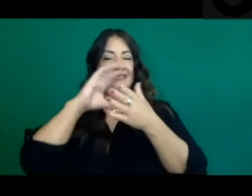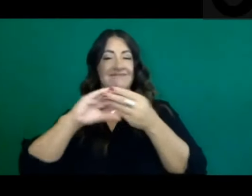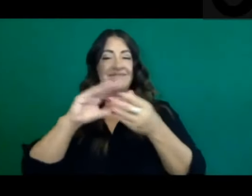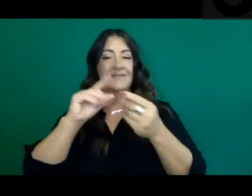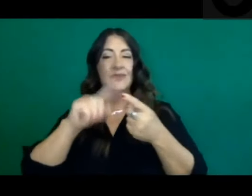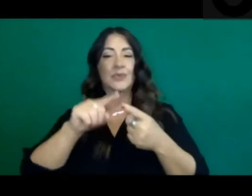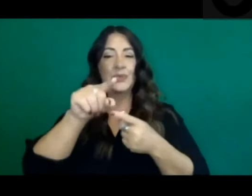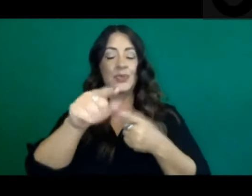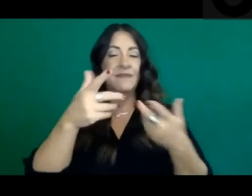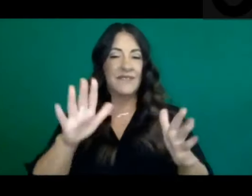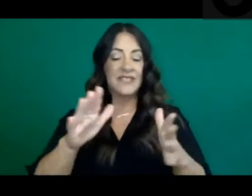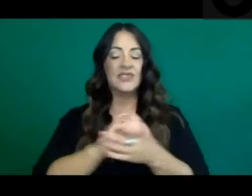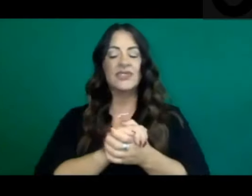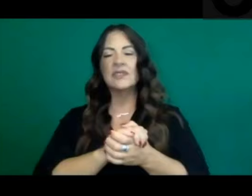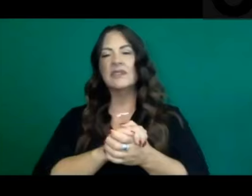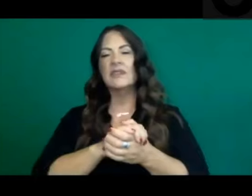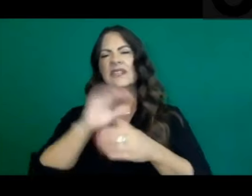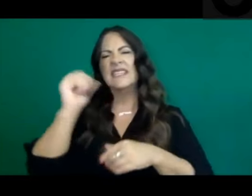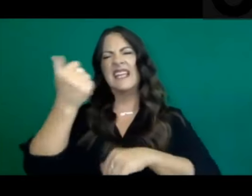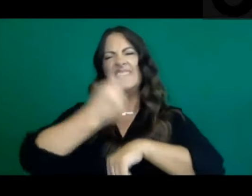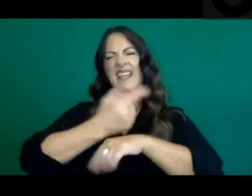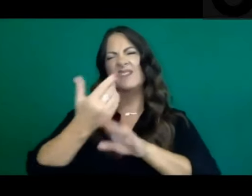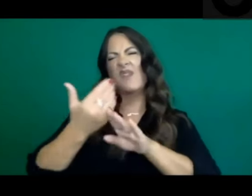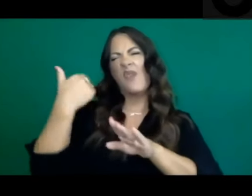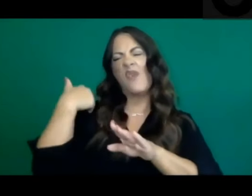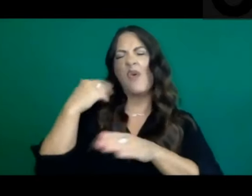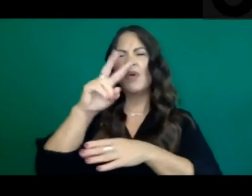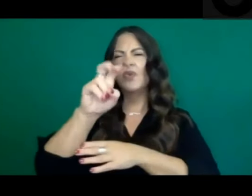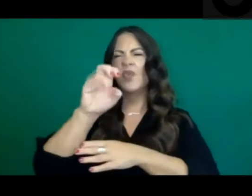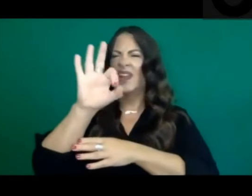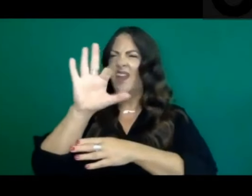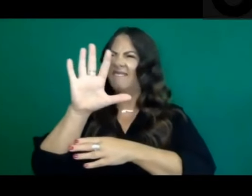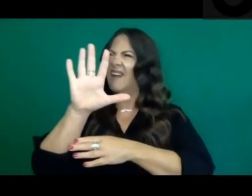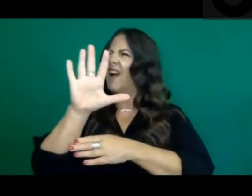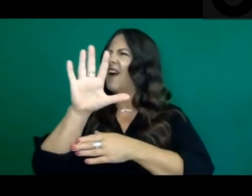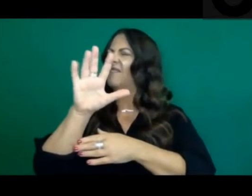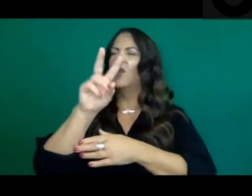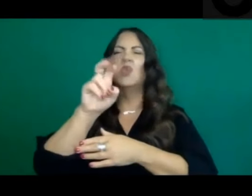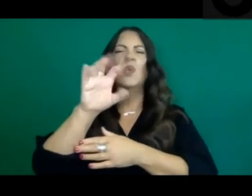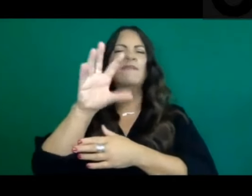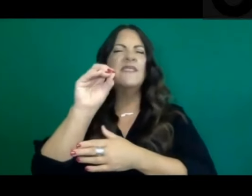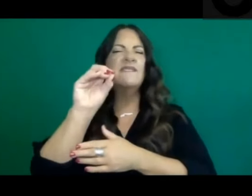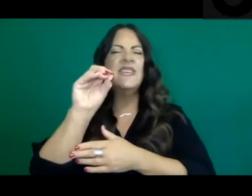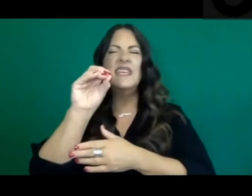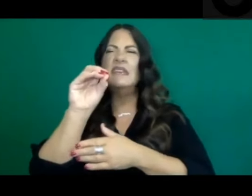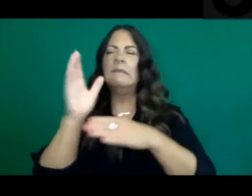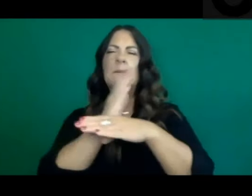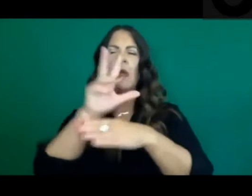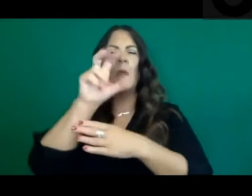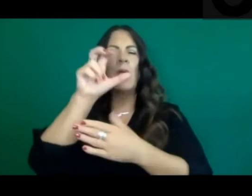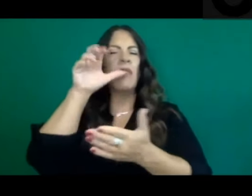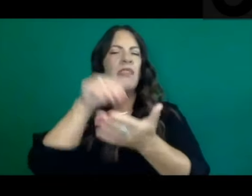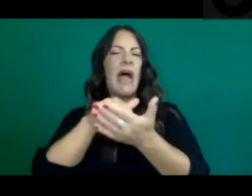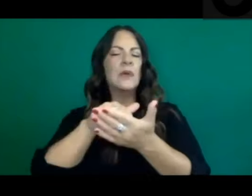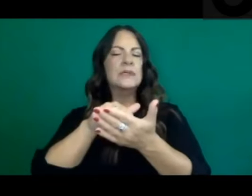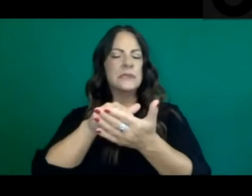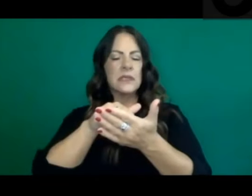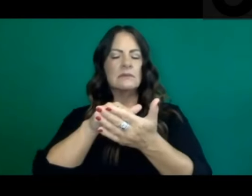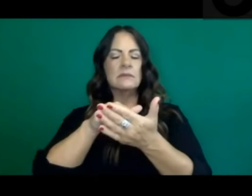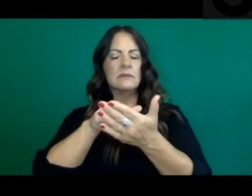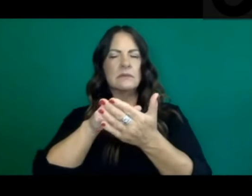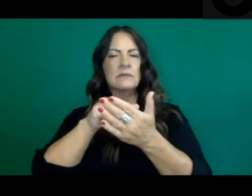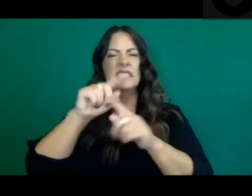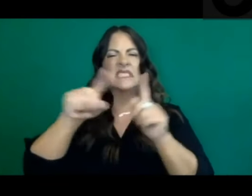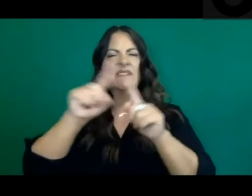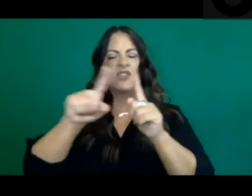you know, roughly 10 days ago, that 295 or 250 to 300, 250,000 to 300